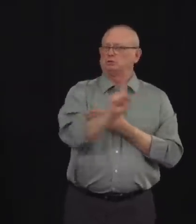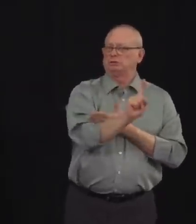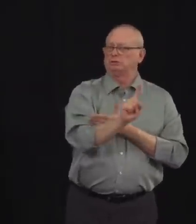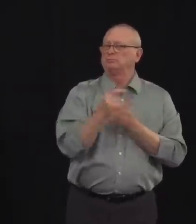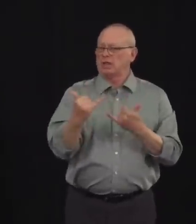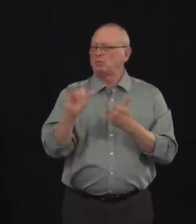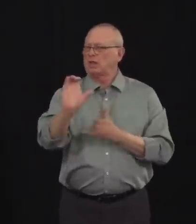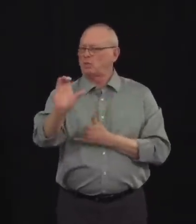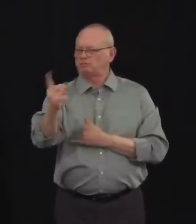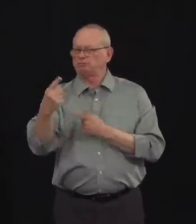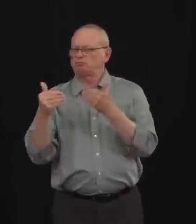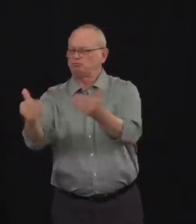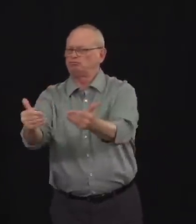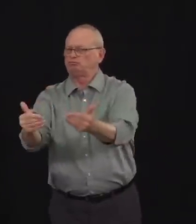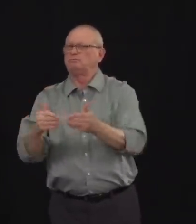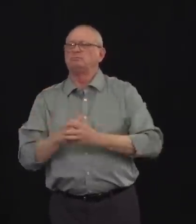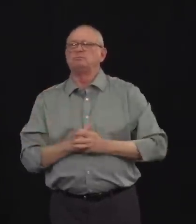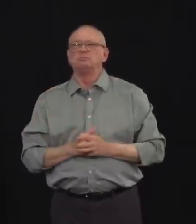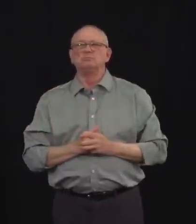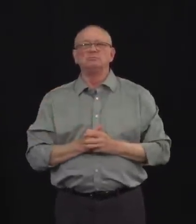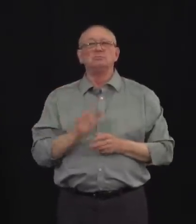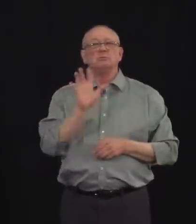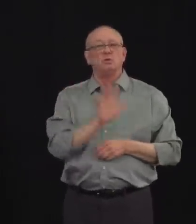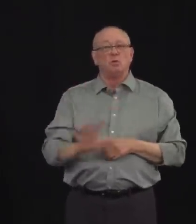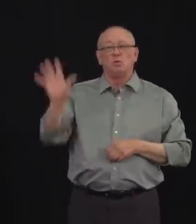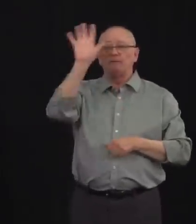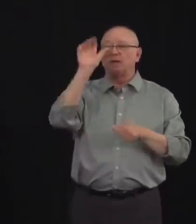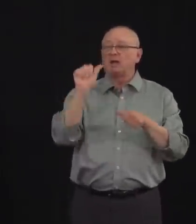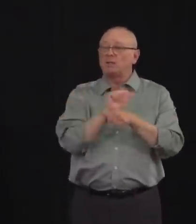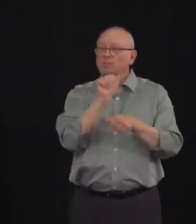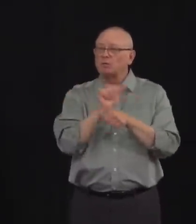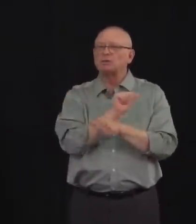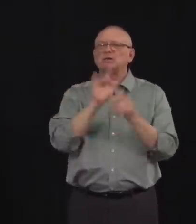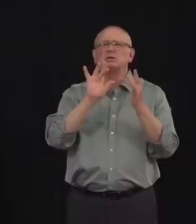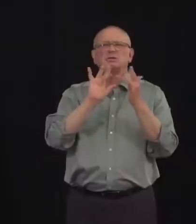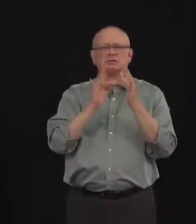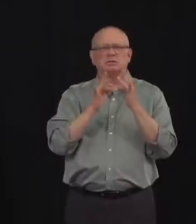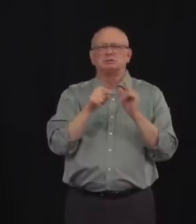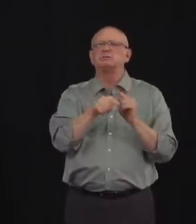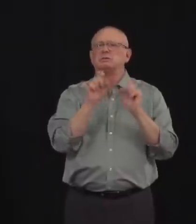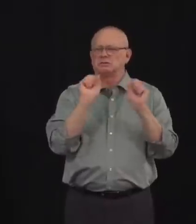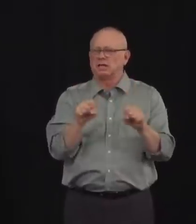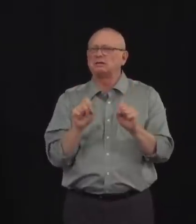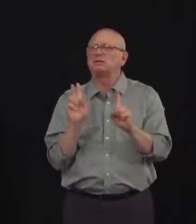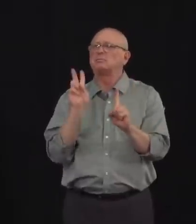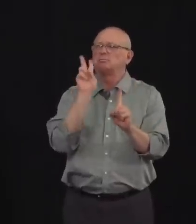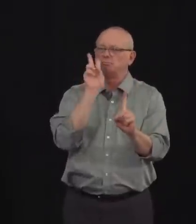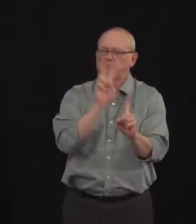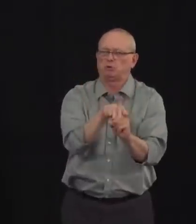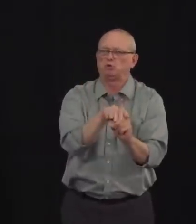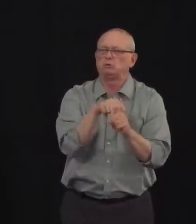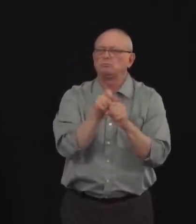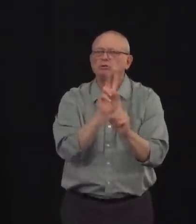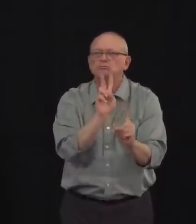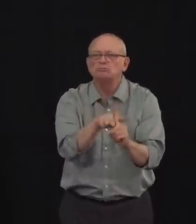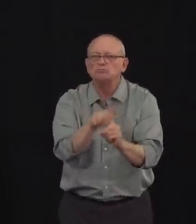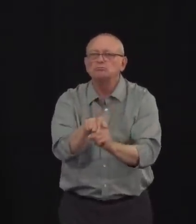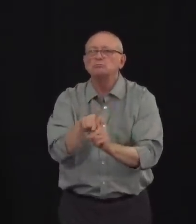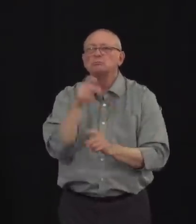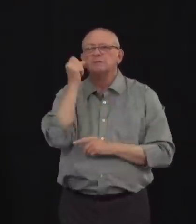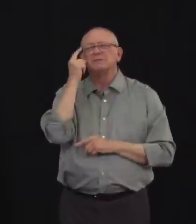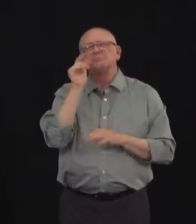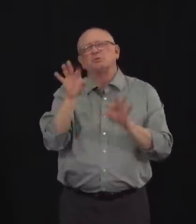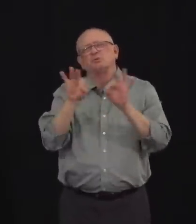online, effective today, to arrange for an appointment for testing. Please be patient as Alberta Health Service